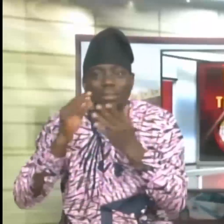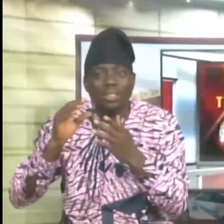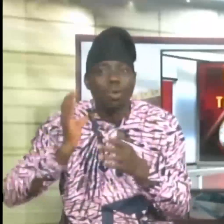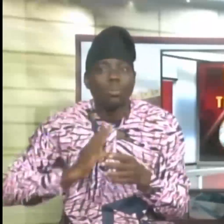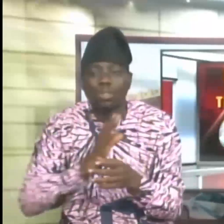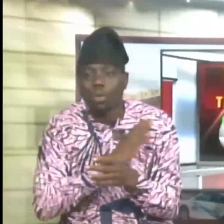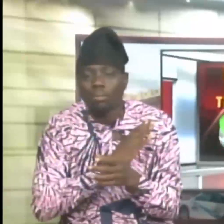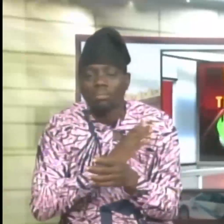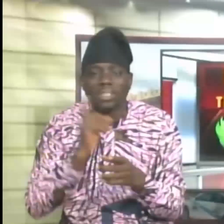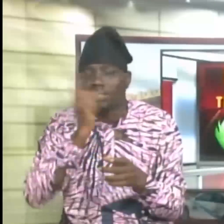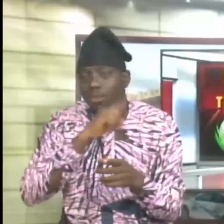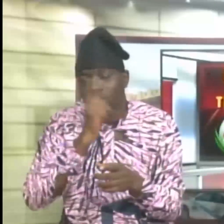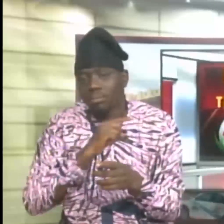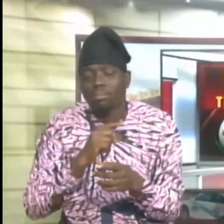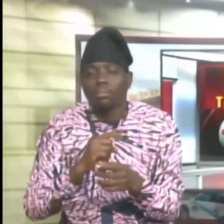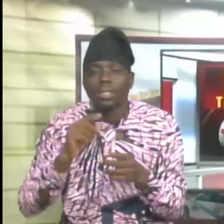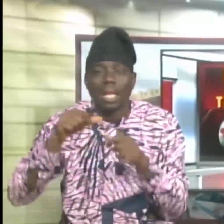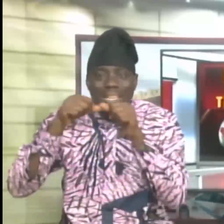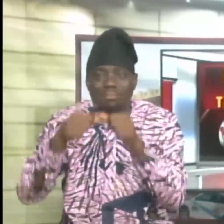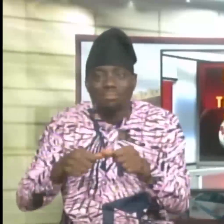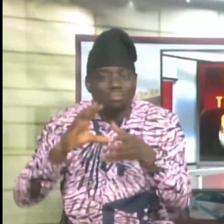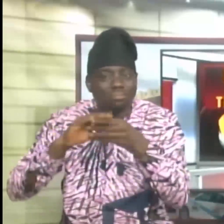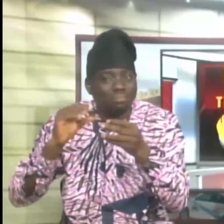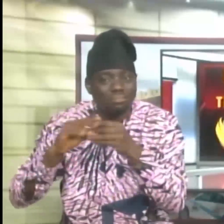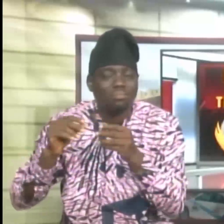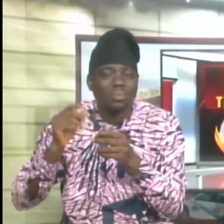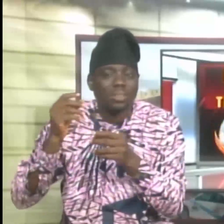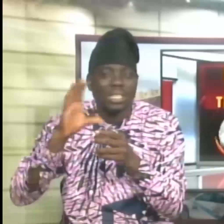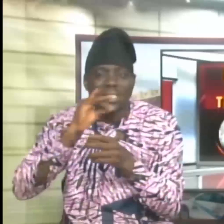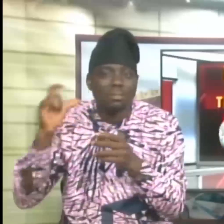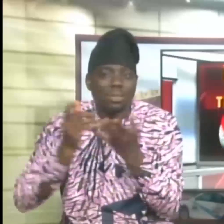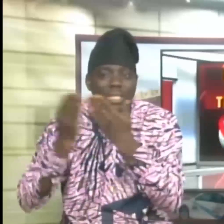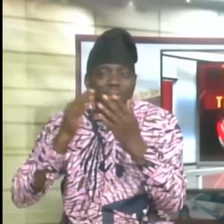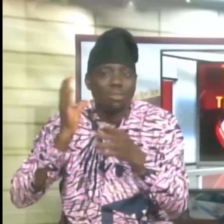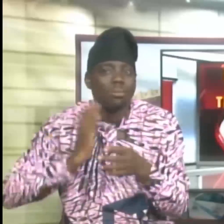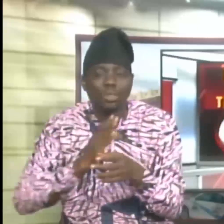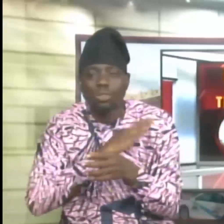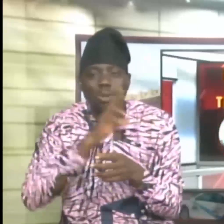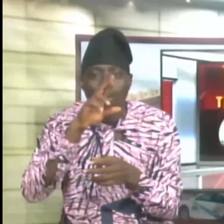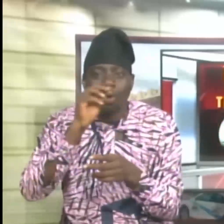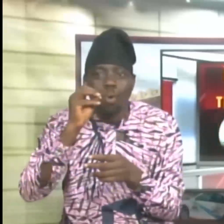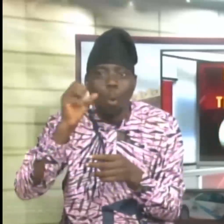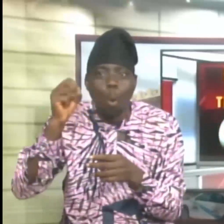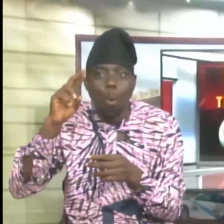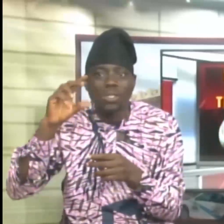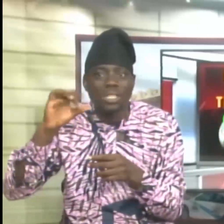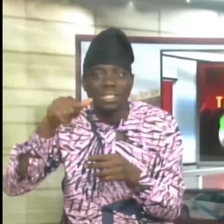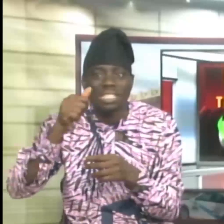statement in Abe Okuta, the Permanent Secretary's Civil Service Commission, Mrs. Roslyn Uluwato in Jacob, advised members